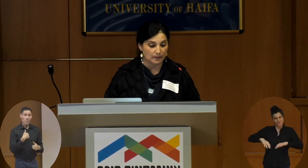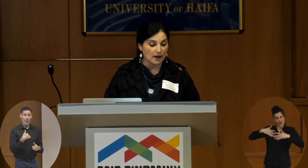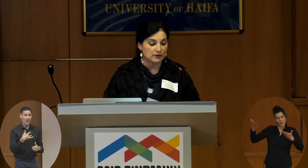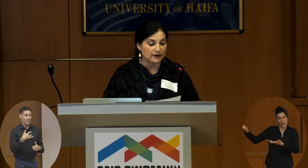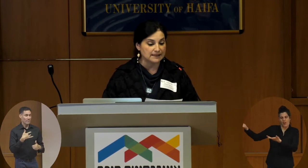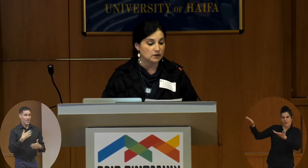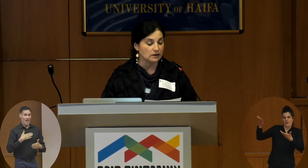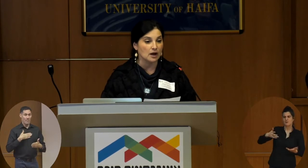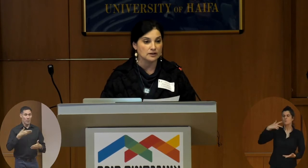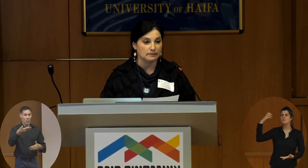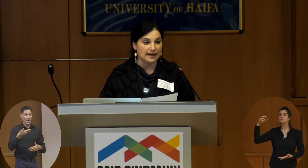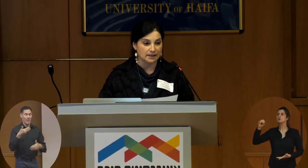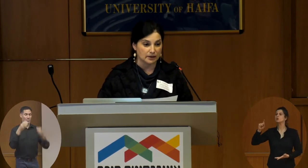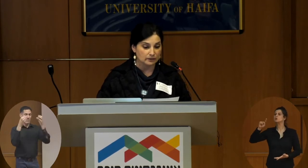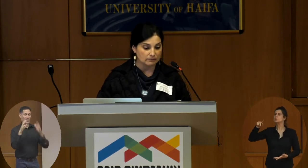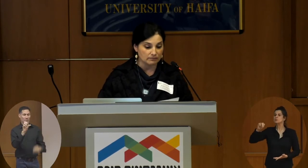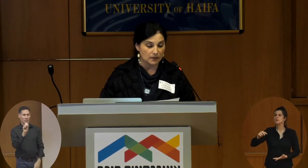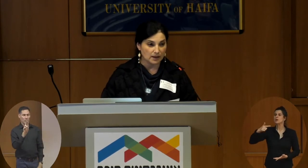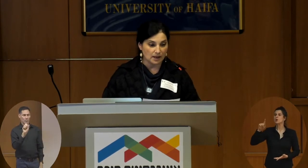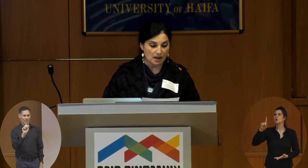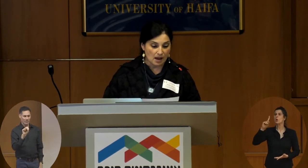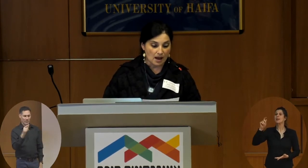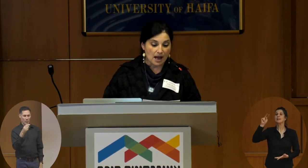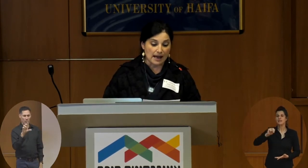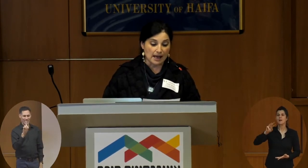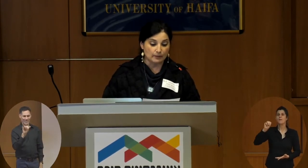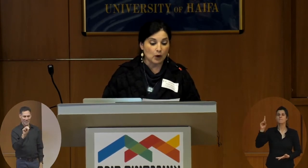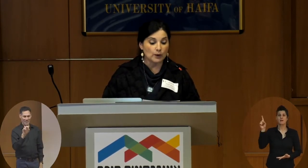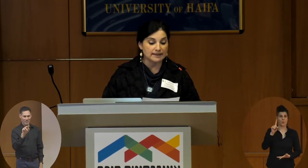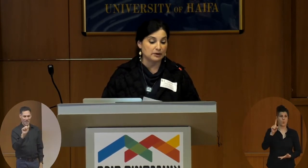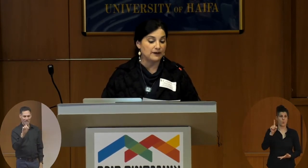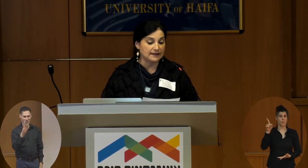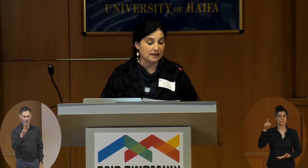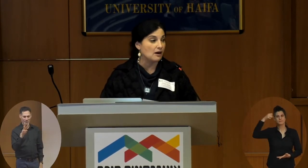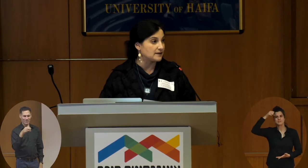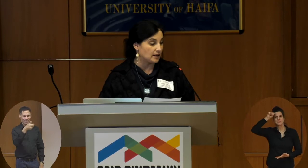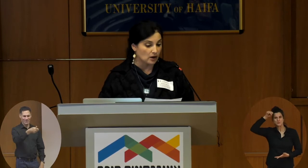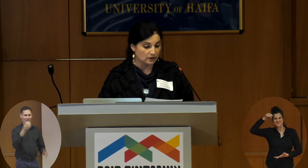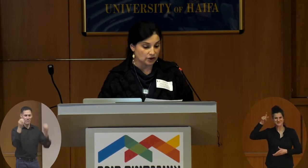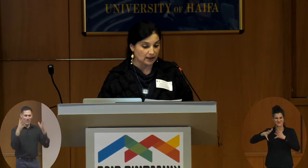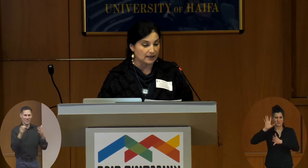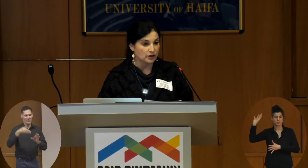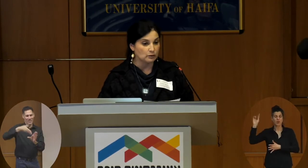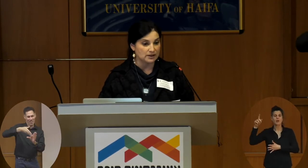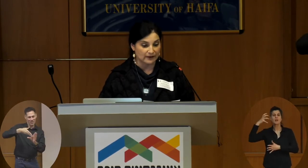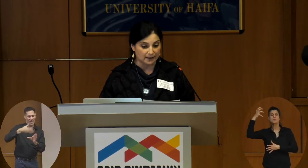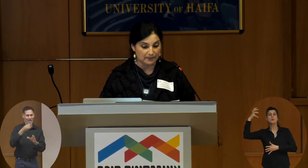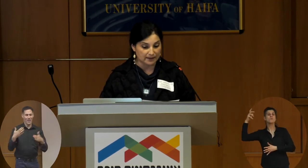professor Susan Golden Meadow and who is professor of psychology and human development